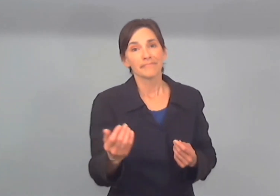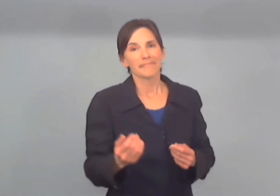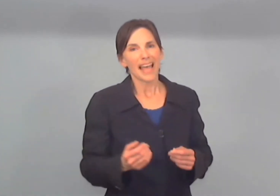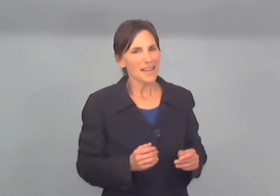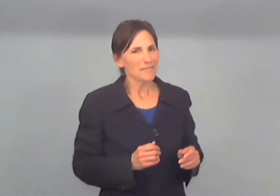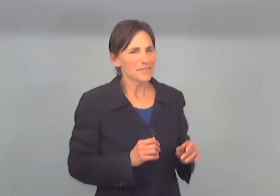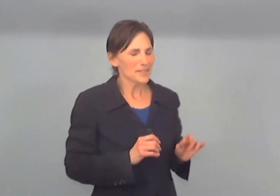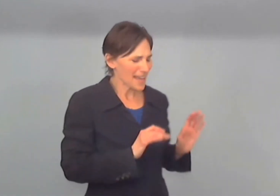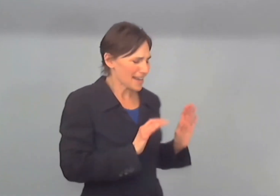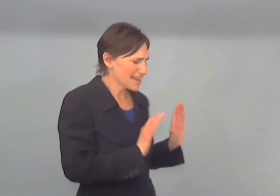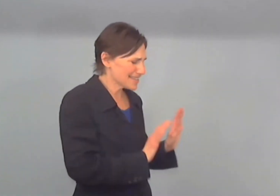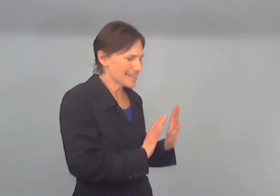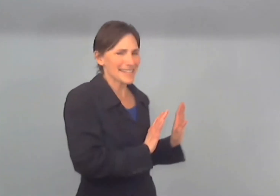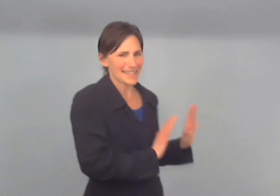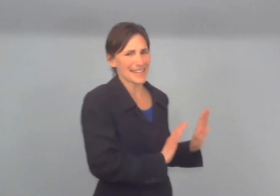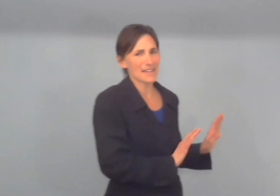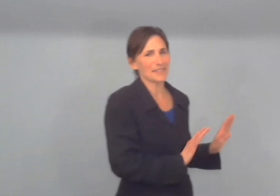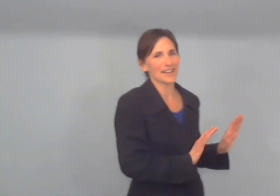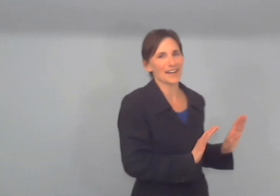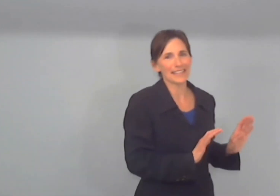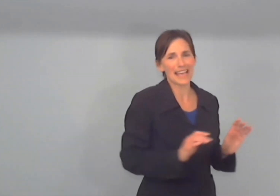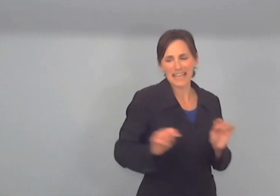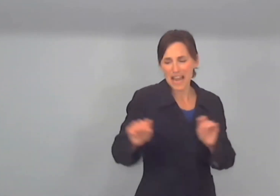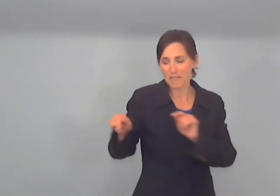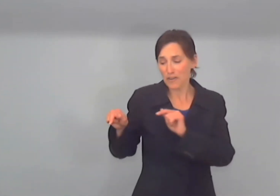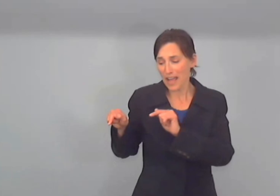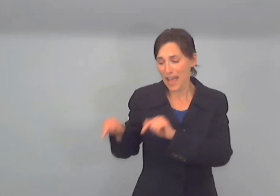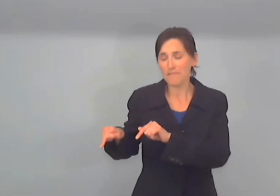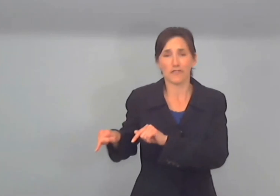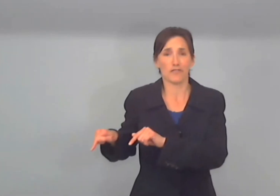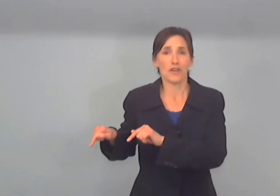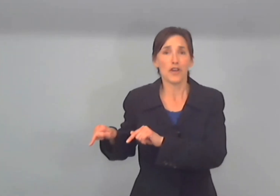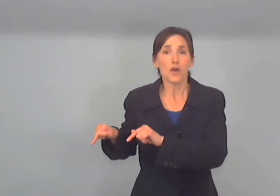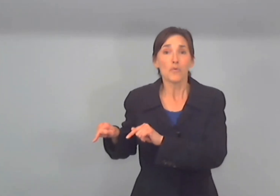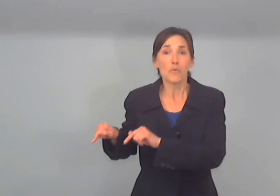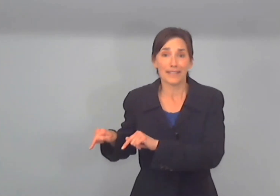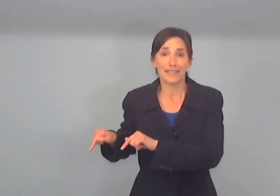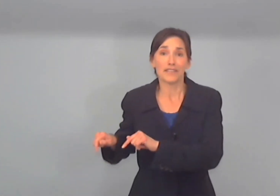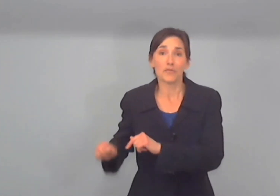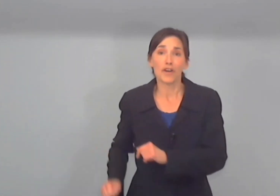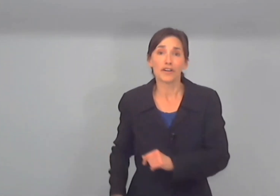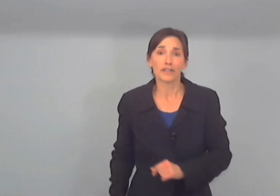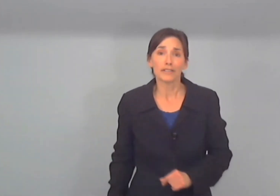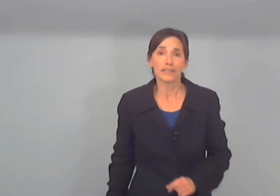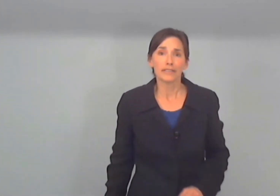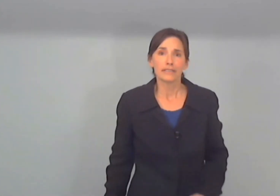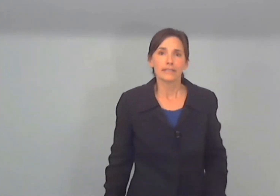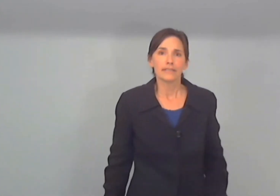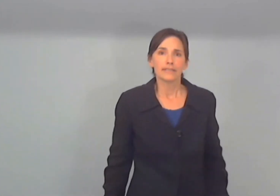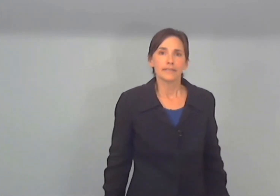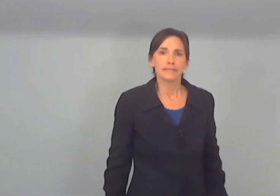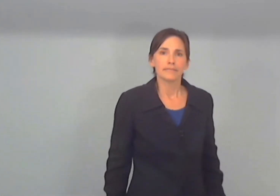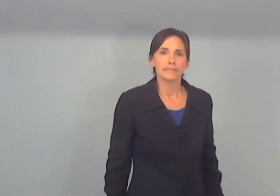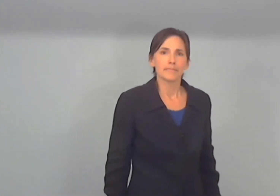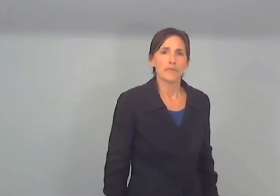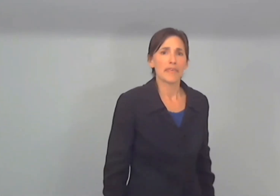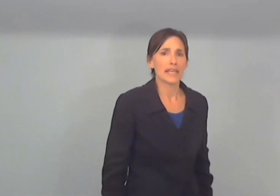after that I stayed safely on land and never ever went in the water but then